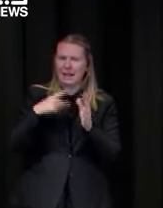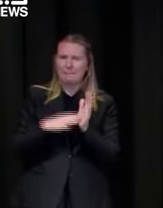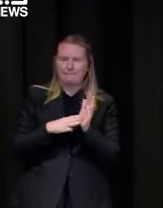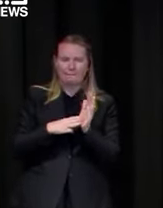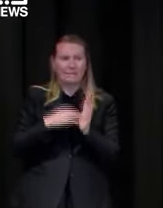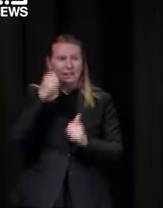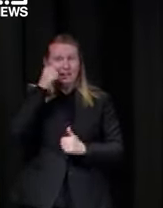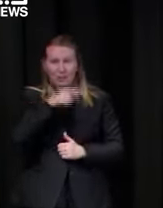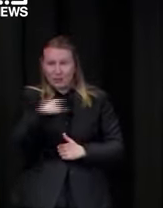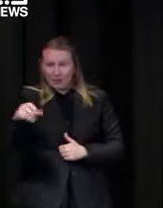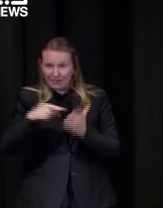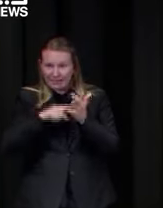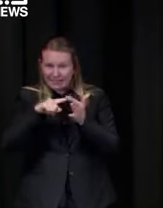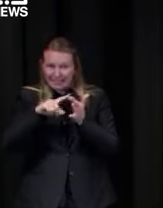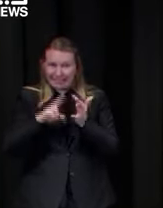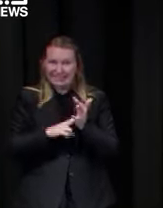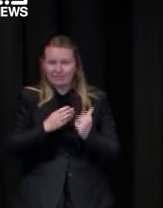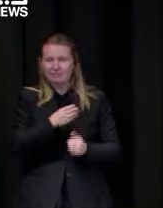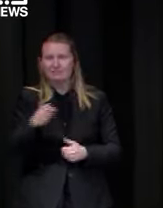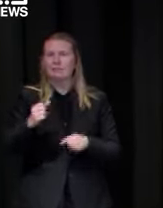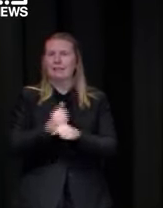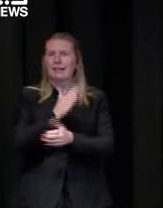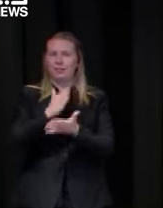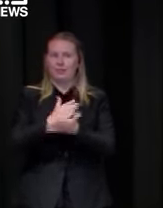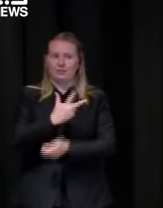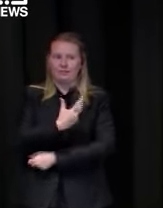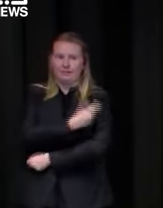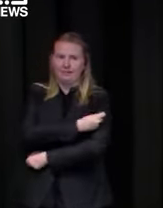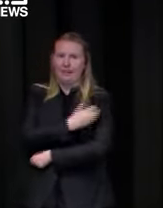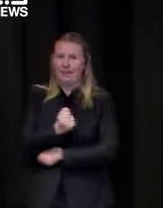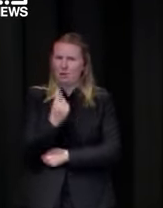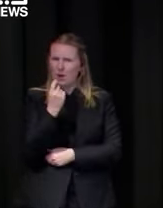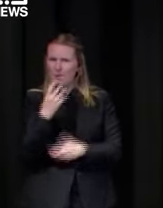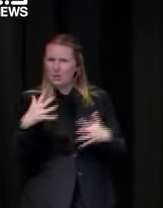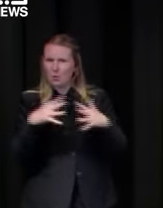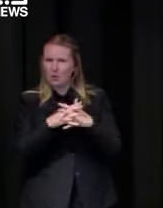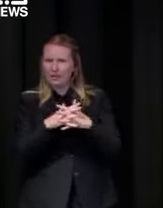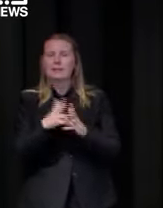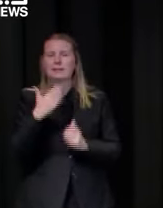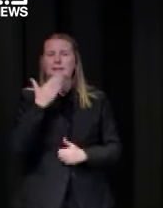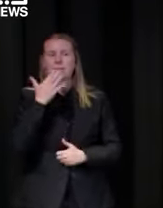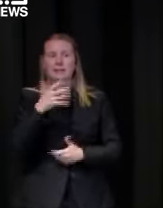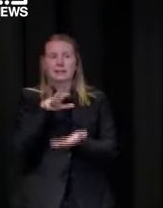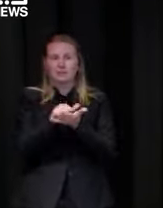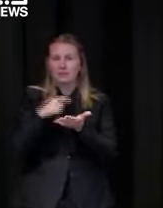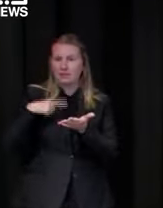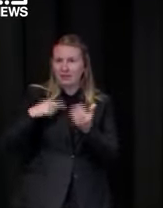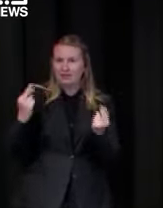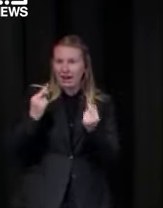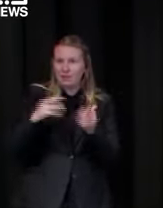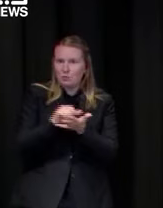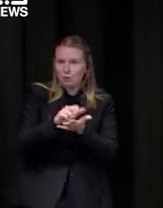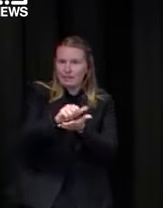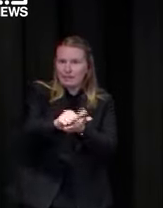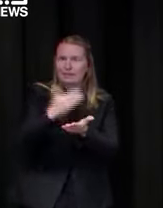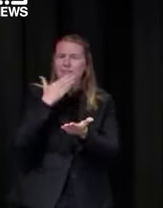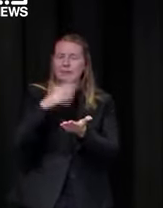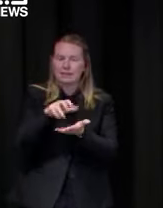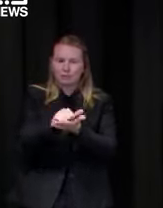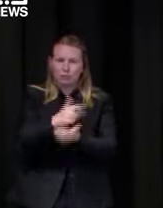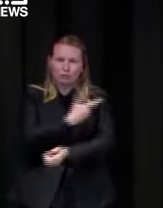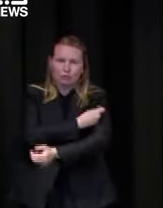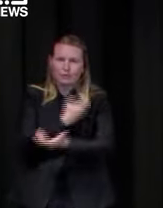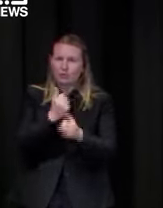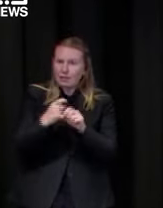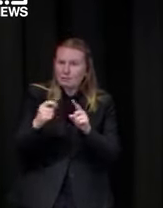do make sure they're vaccinated you've still got a week to get their first dose in and there are appointments available in state clinics and this point there is appointments available in pharmacy and